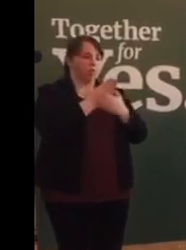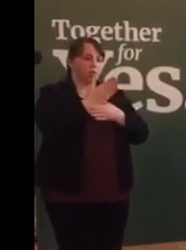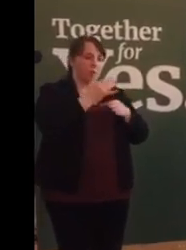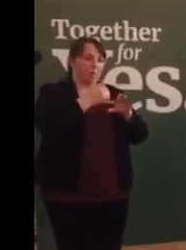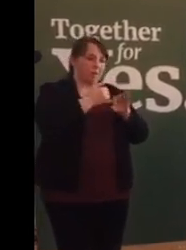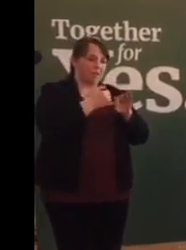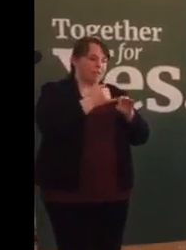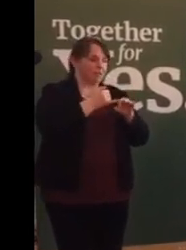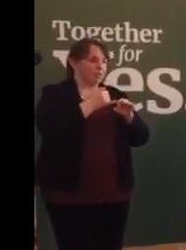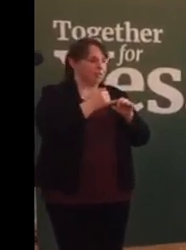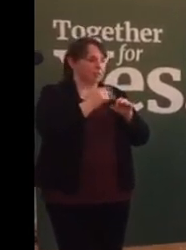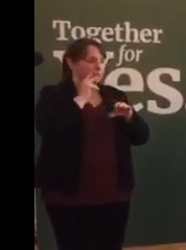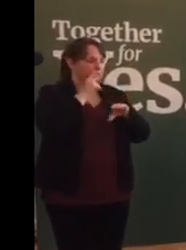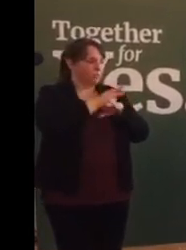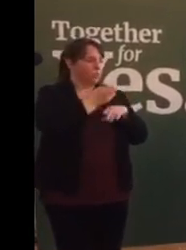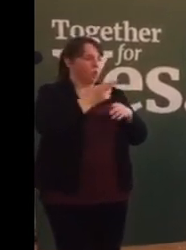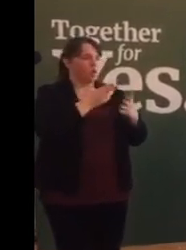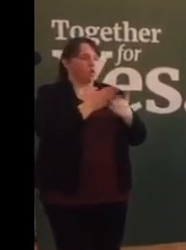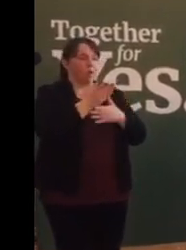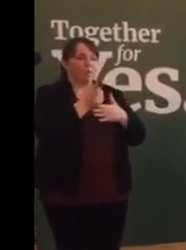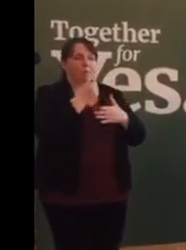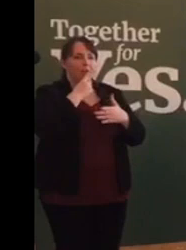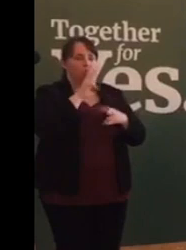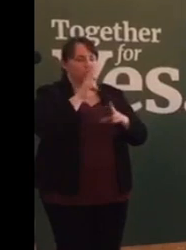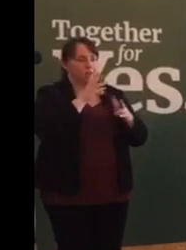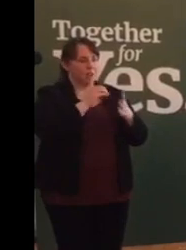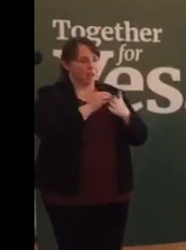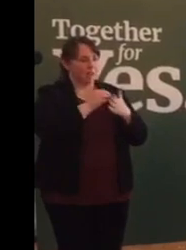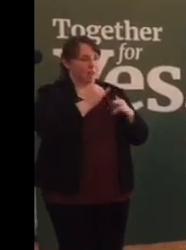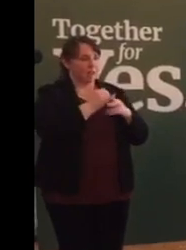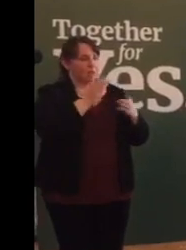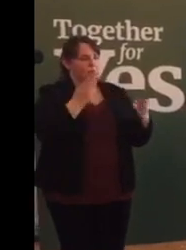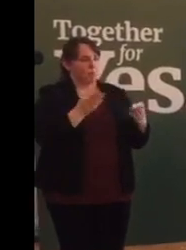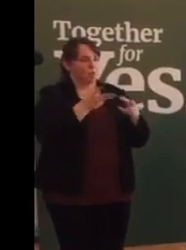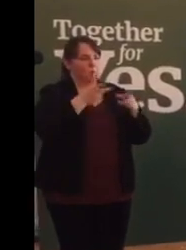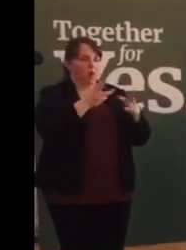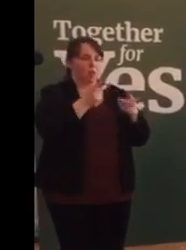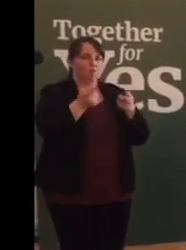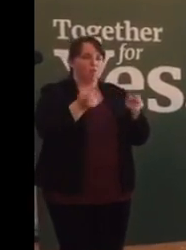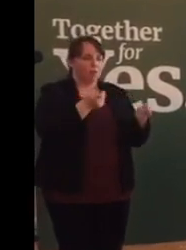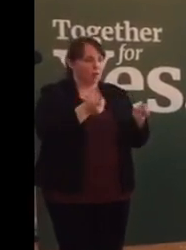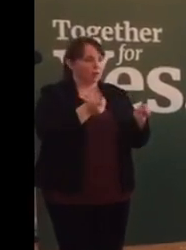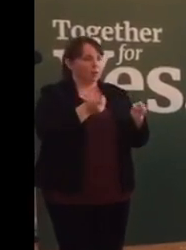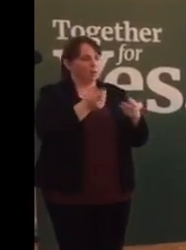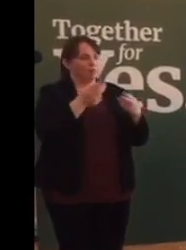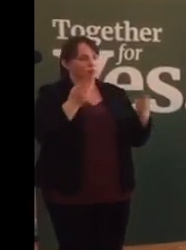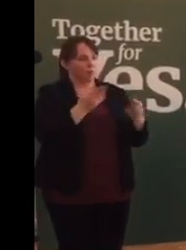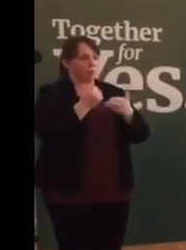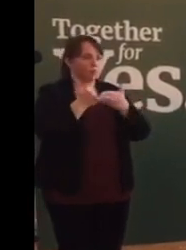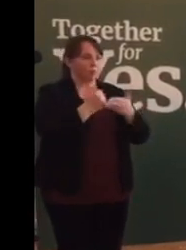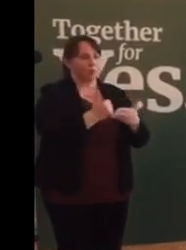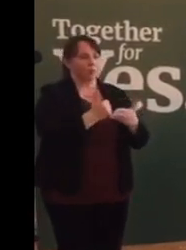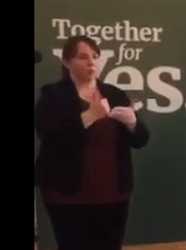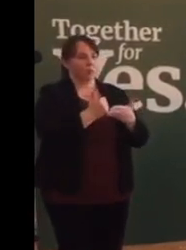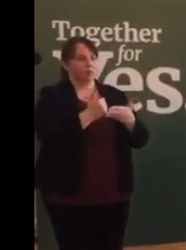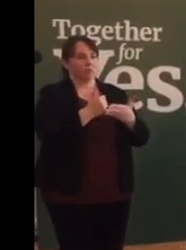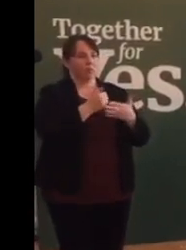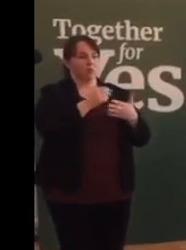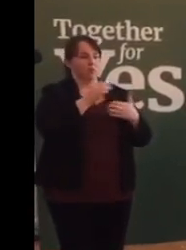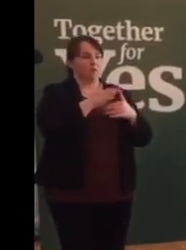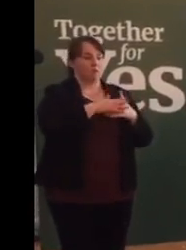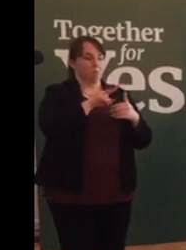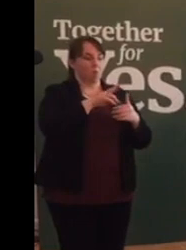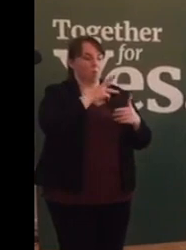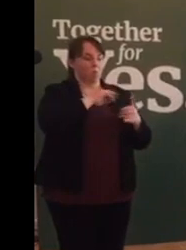through the abortion pill, to have it in a proper way regulated with proper support, both for women who